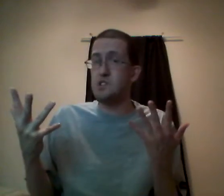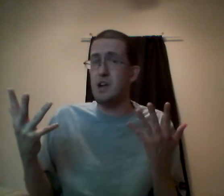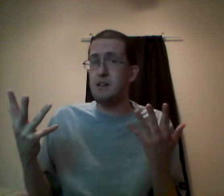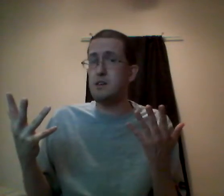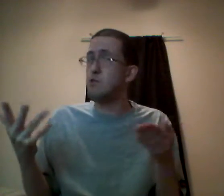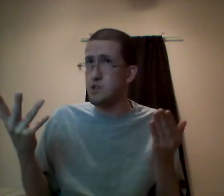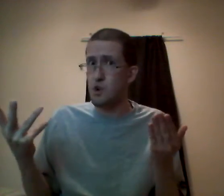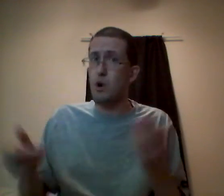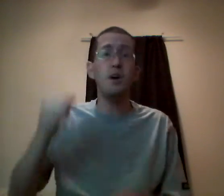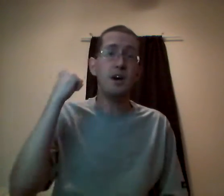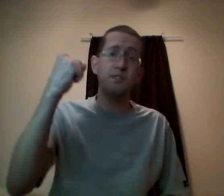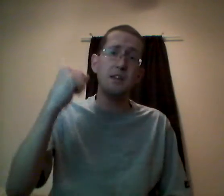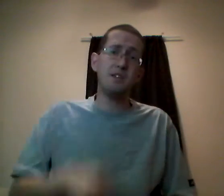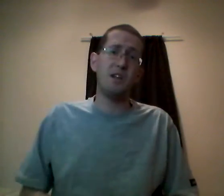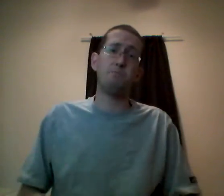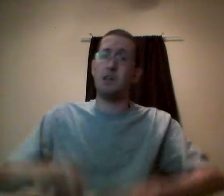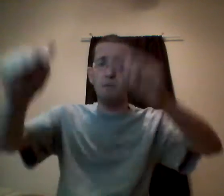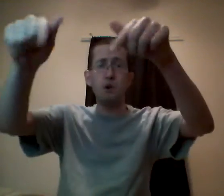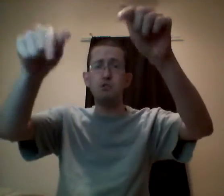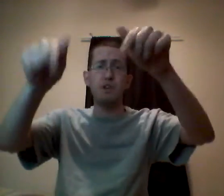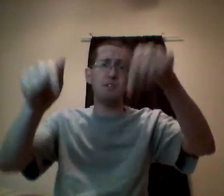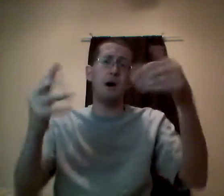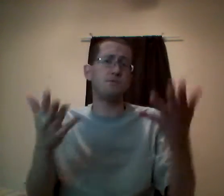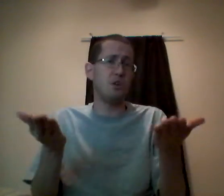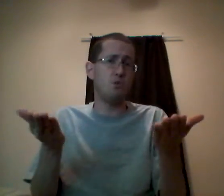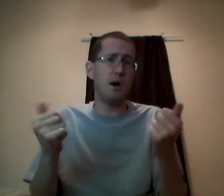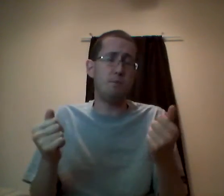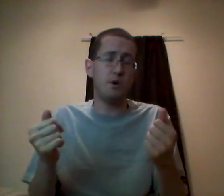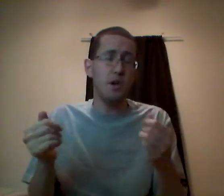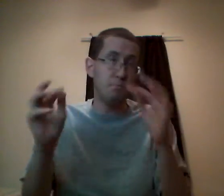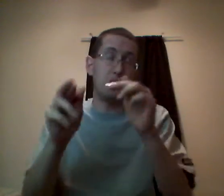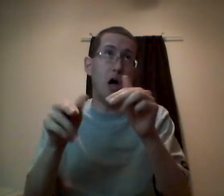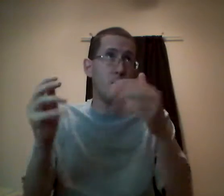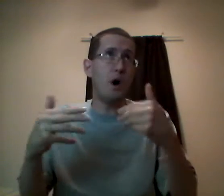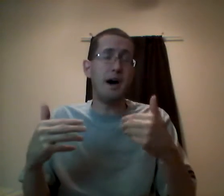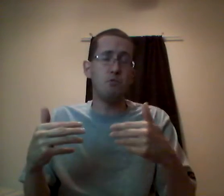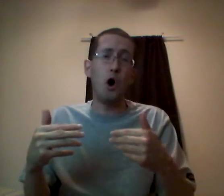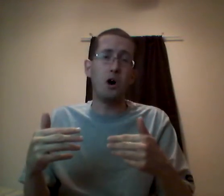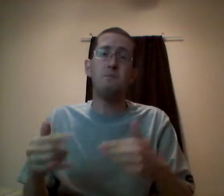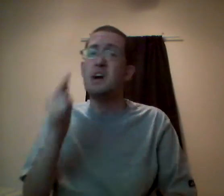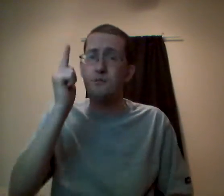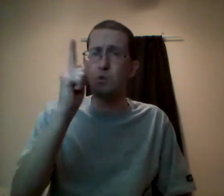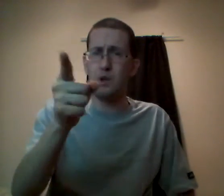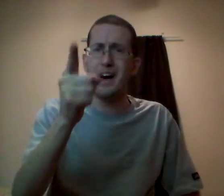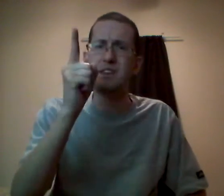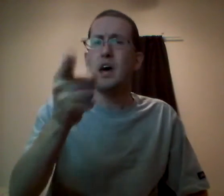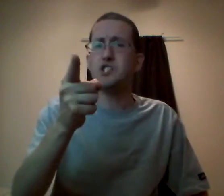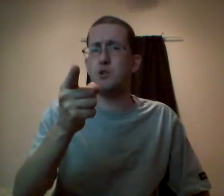disliked it or disagree, hit that dislike button and let me know what you think in the comments below and why I'm wrong. And if you really liked it, share